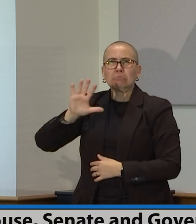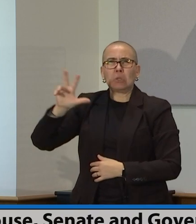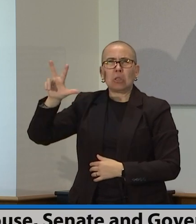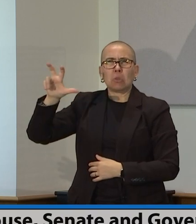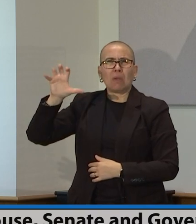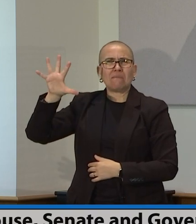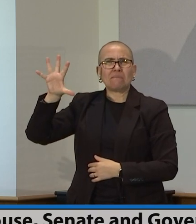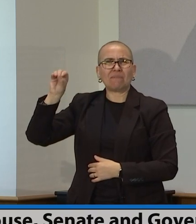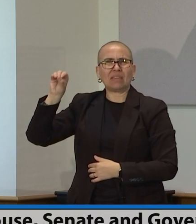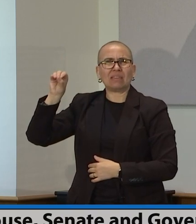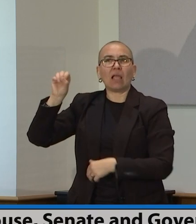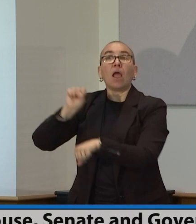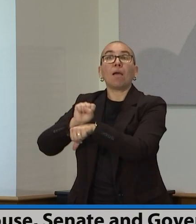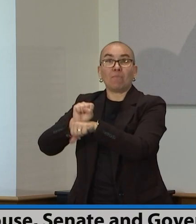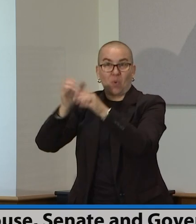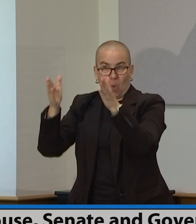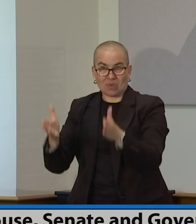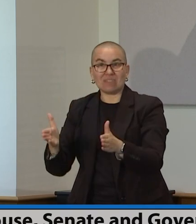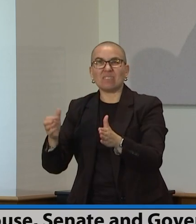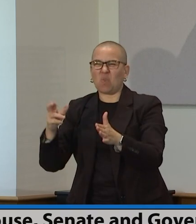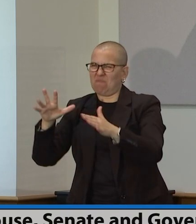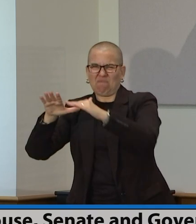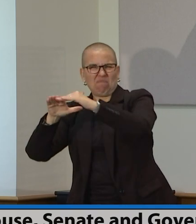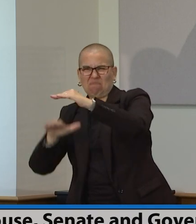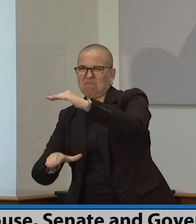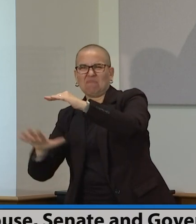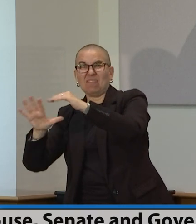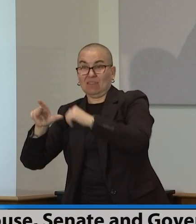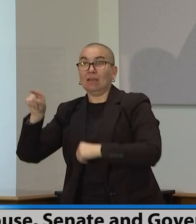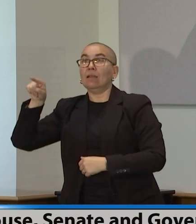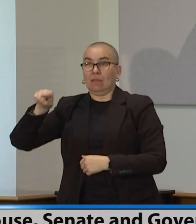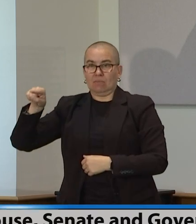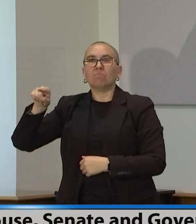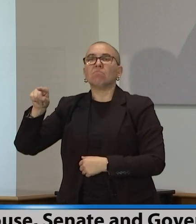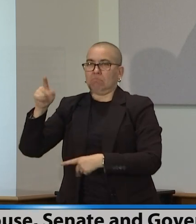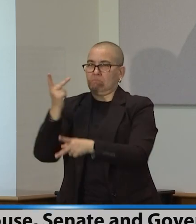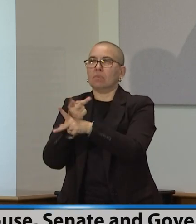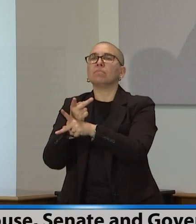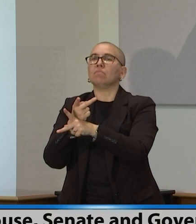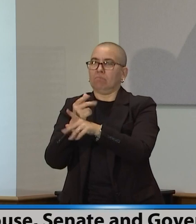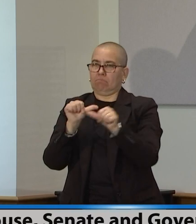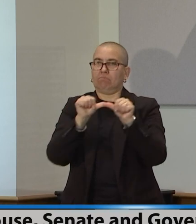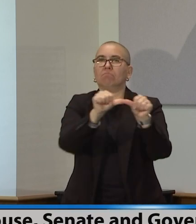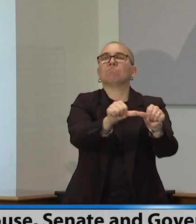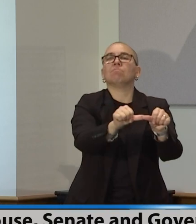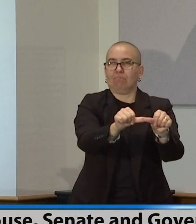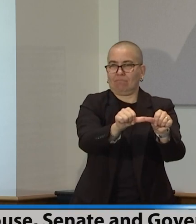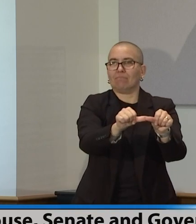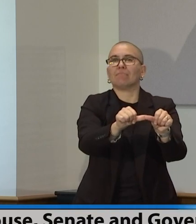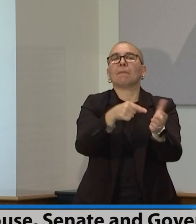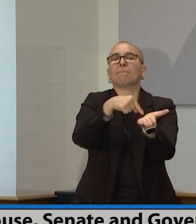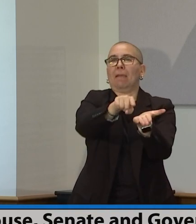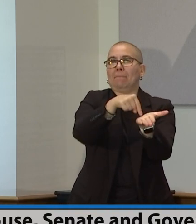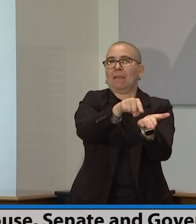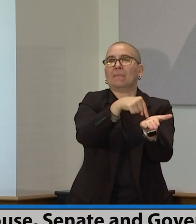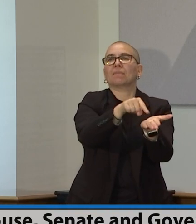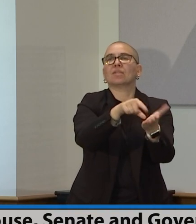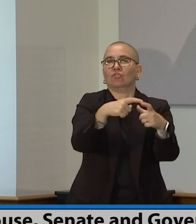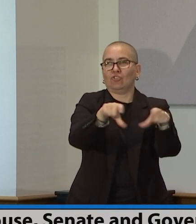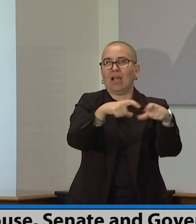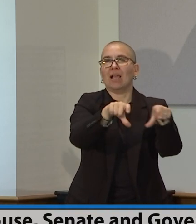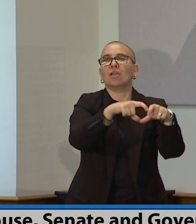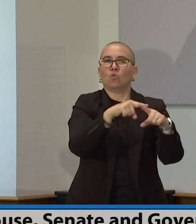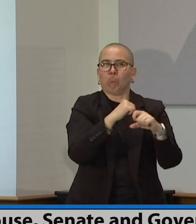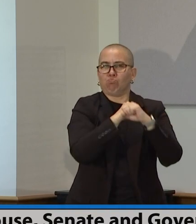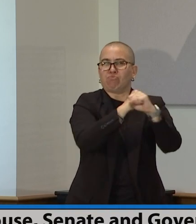less, uh, that they kept through COVID and then got the paycheck protection program. The fact that we didn't tax that I think was a